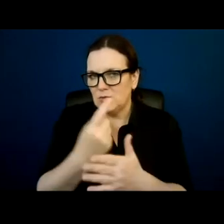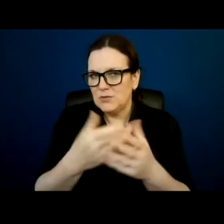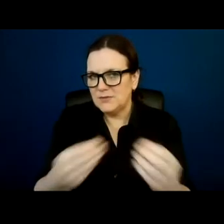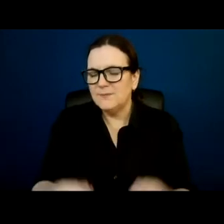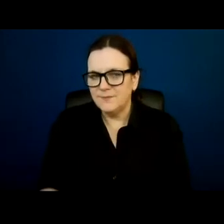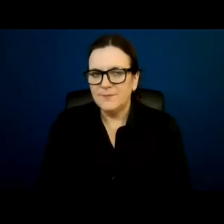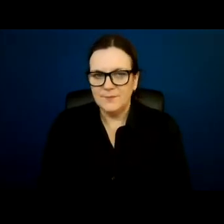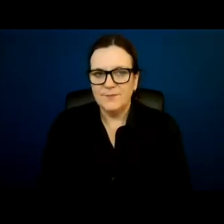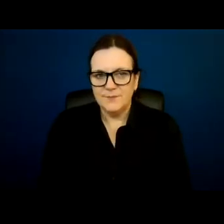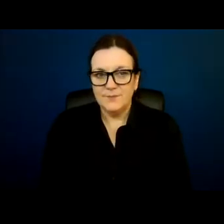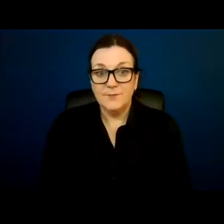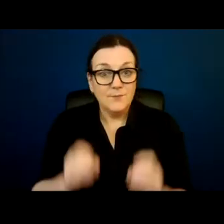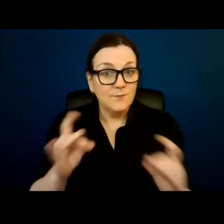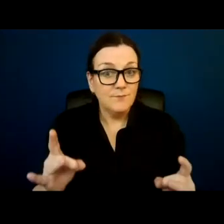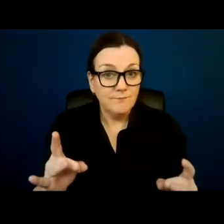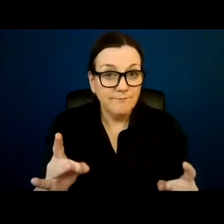OK.